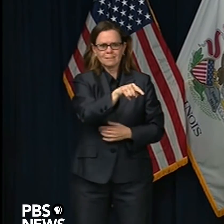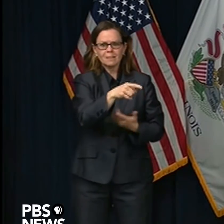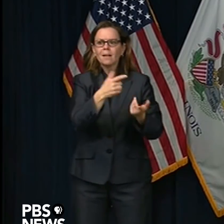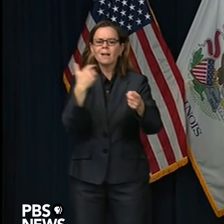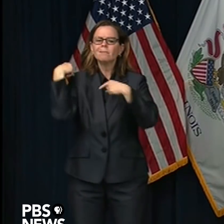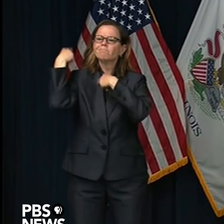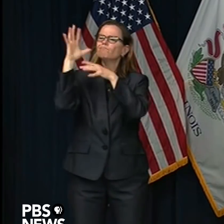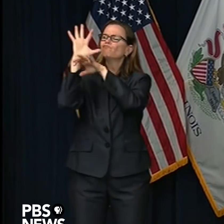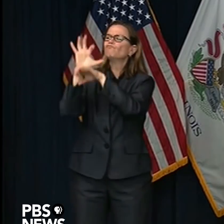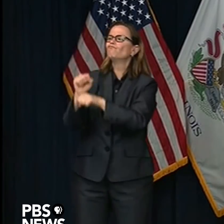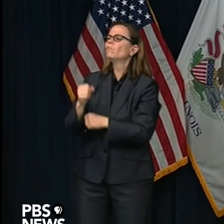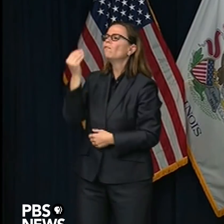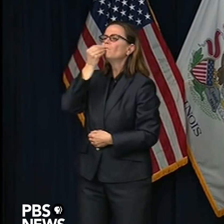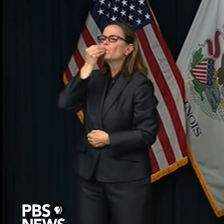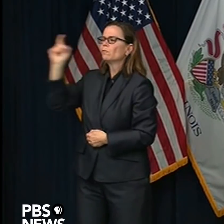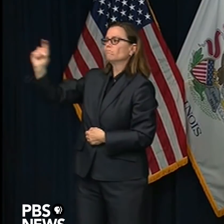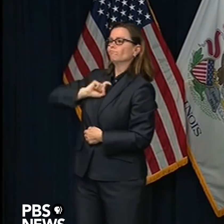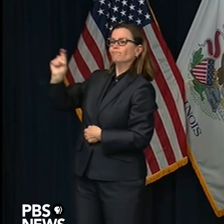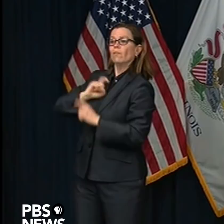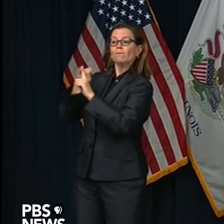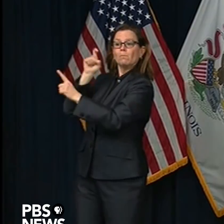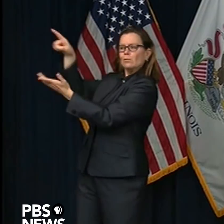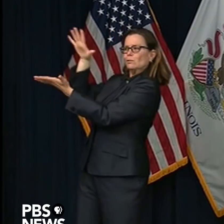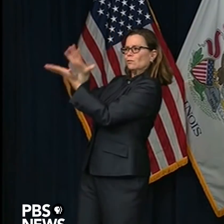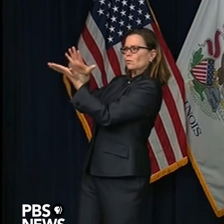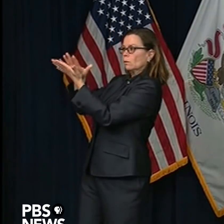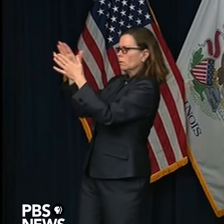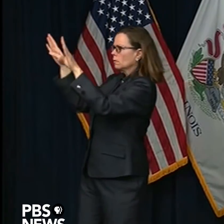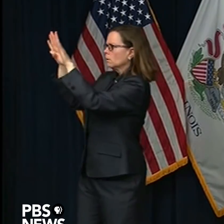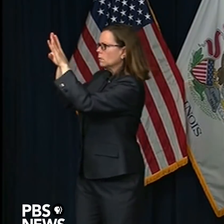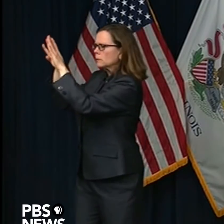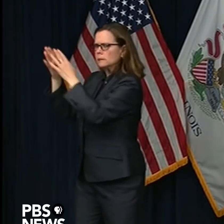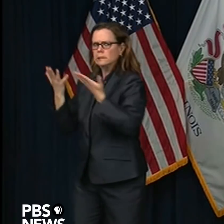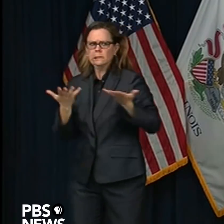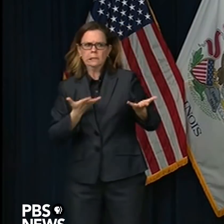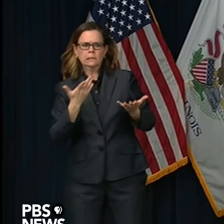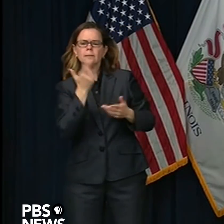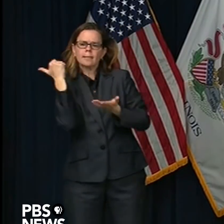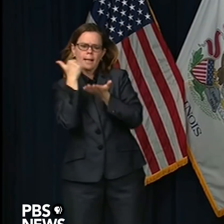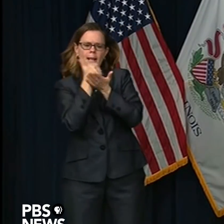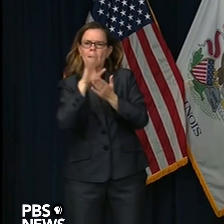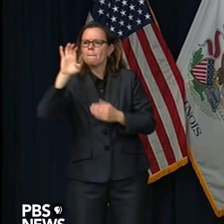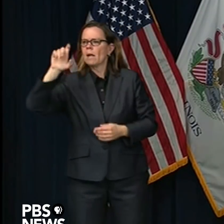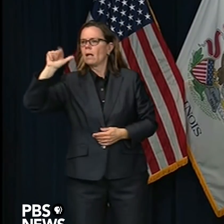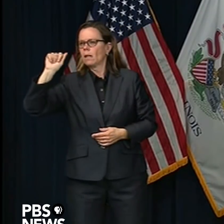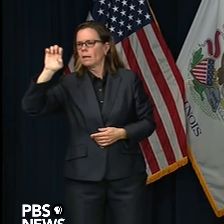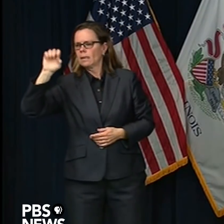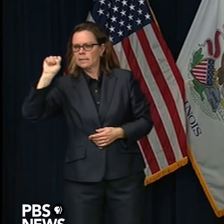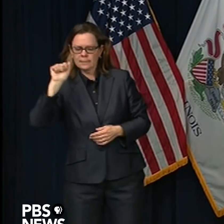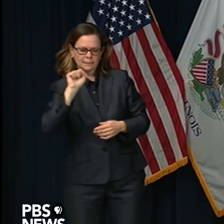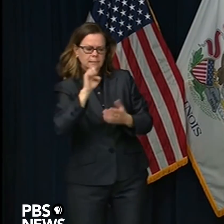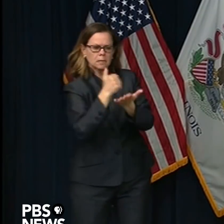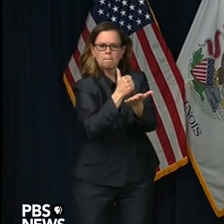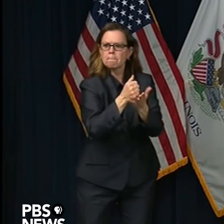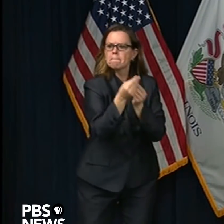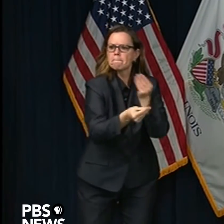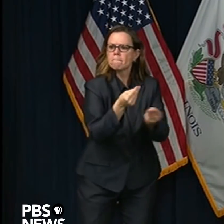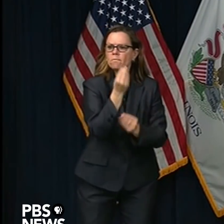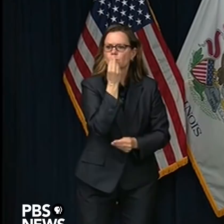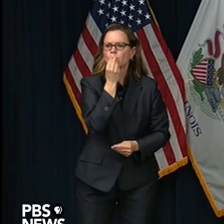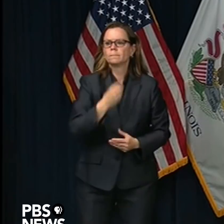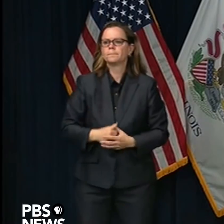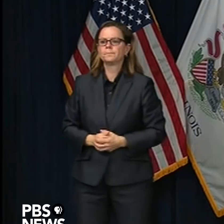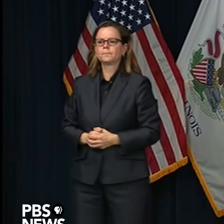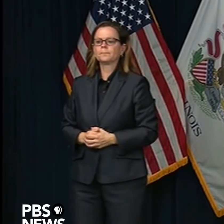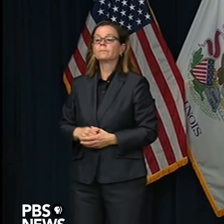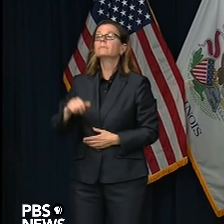health services, Health Care Alternative Systems has restructured its operations to expand telehealth and phone counseling options